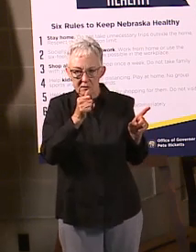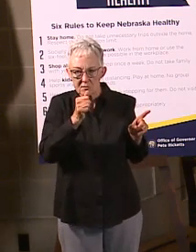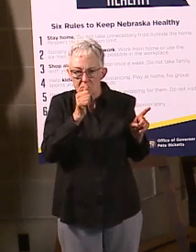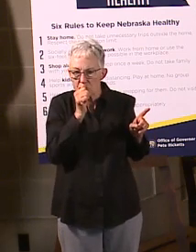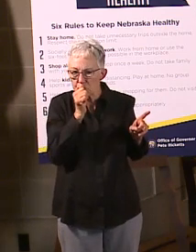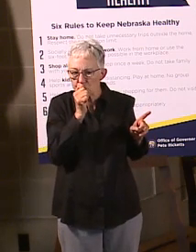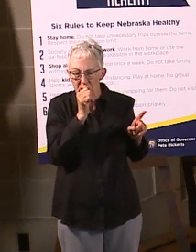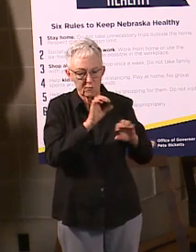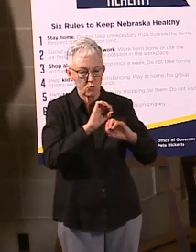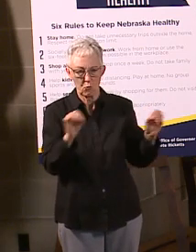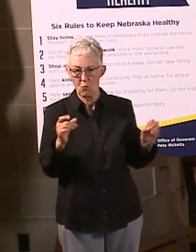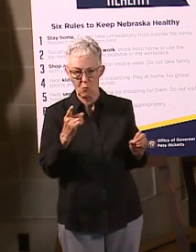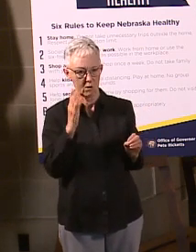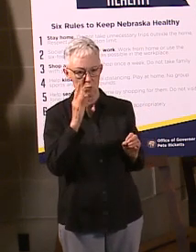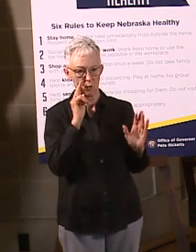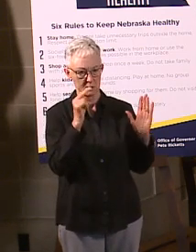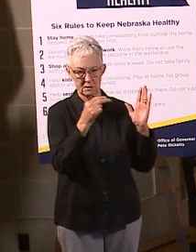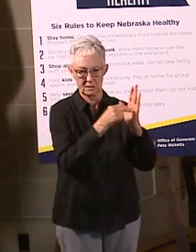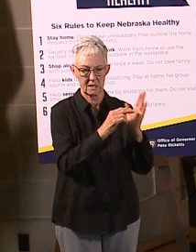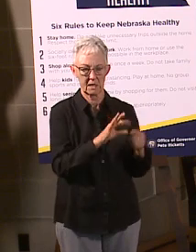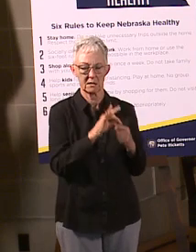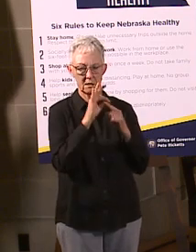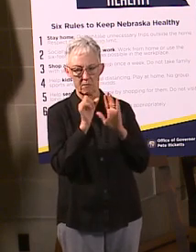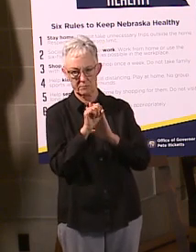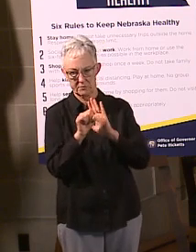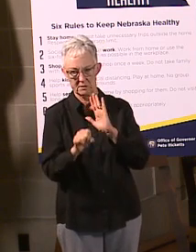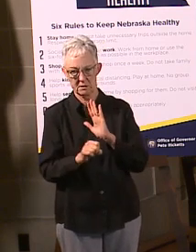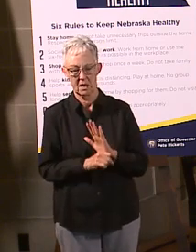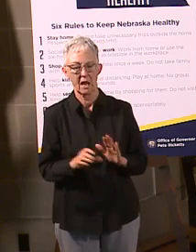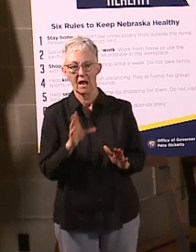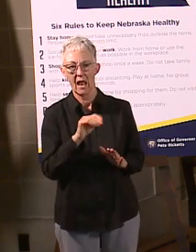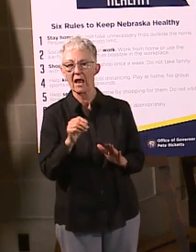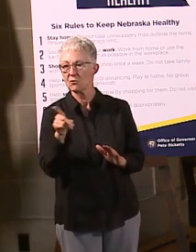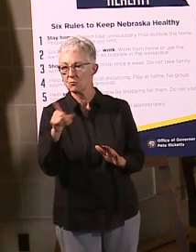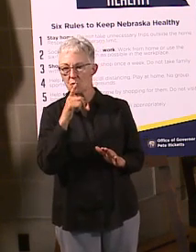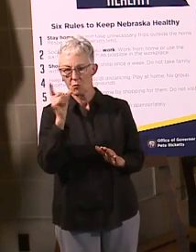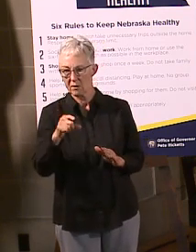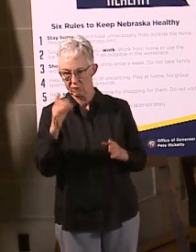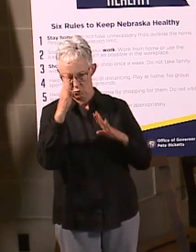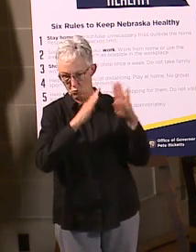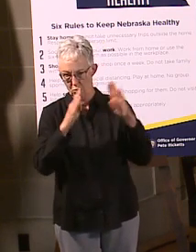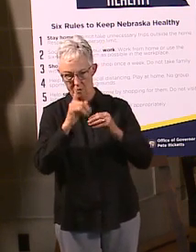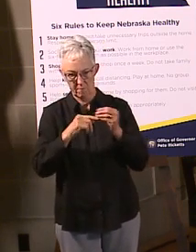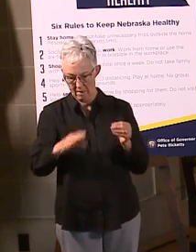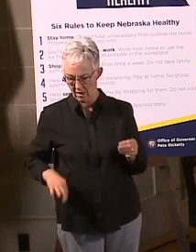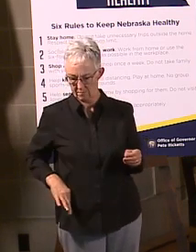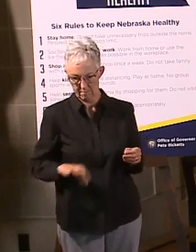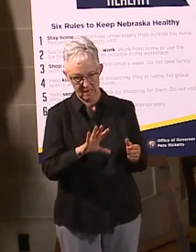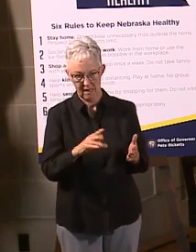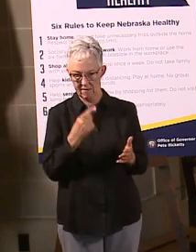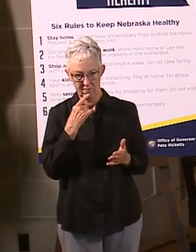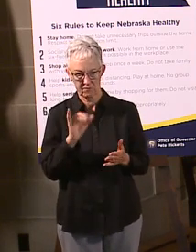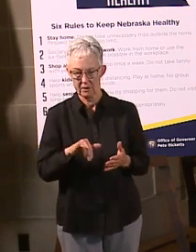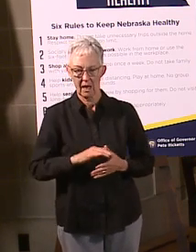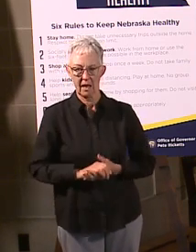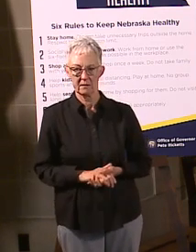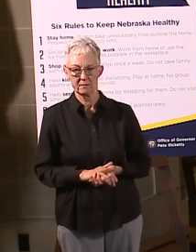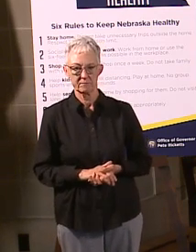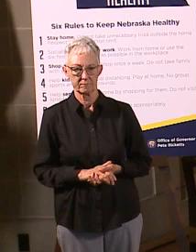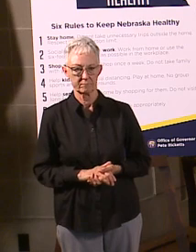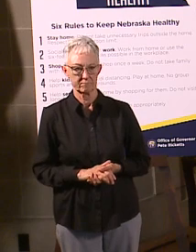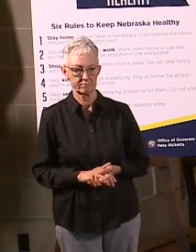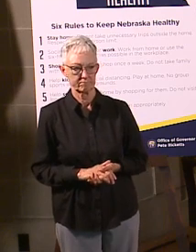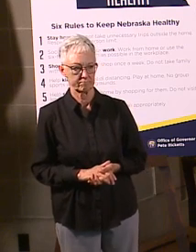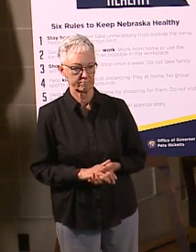either because of an inability to pay. So I want to make that clear as well. And then let's go ahead. Let me see if there's anything else I'm supposed to be